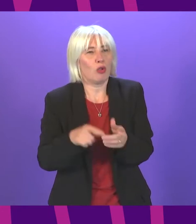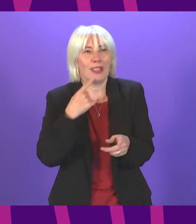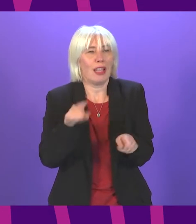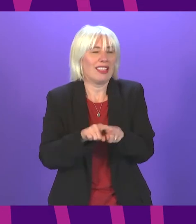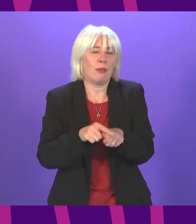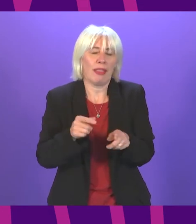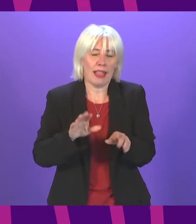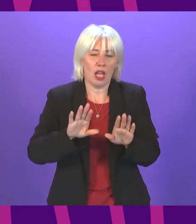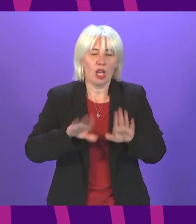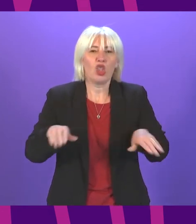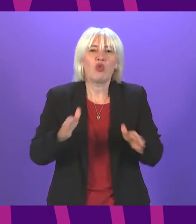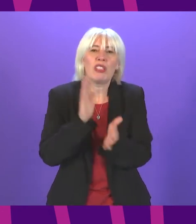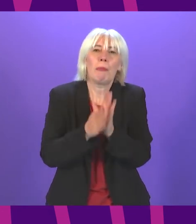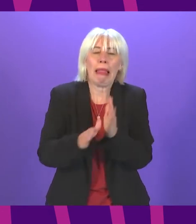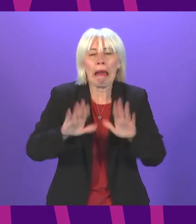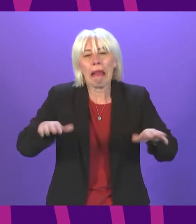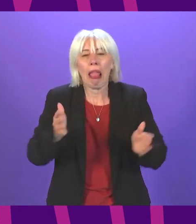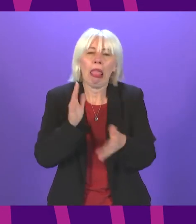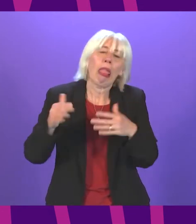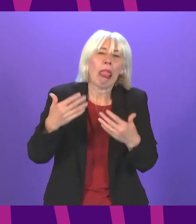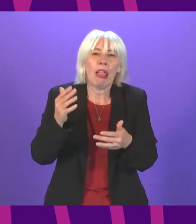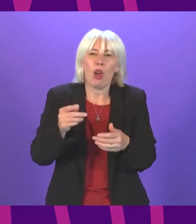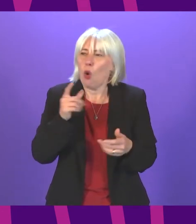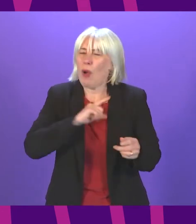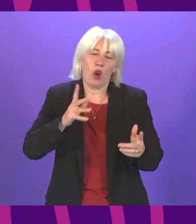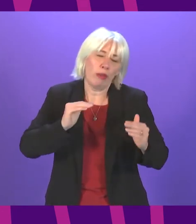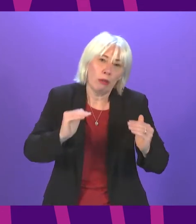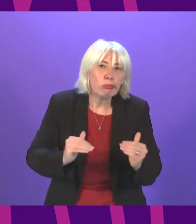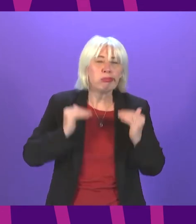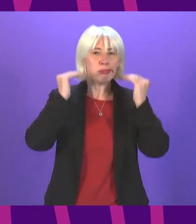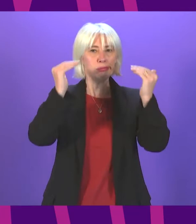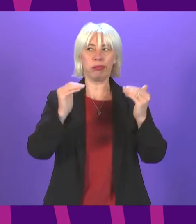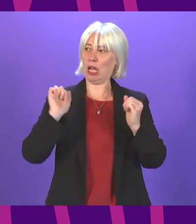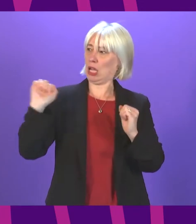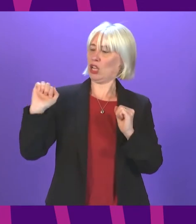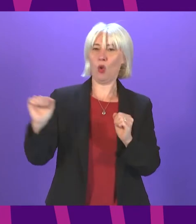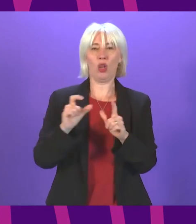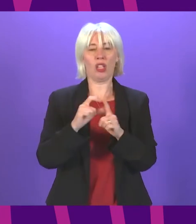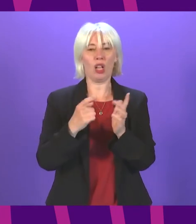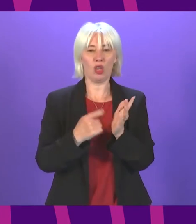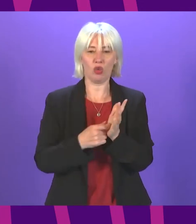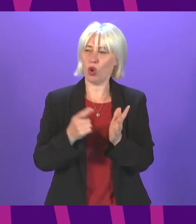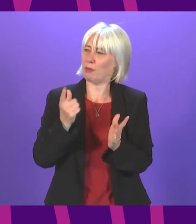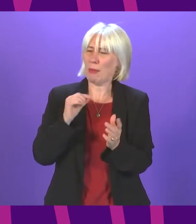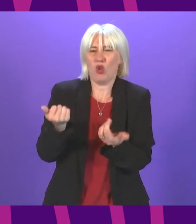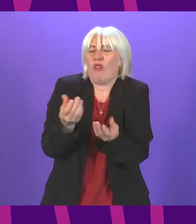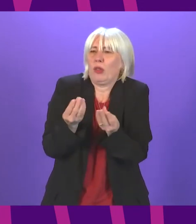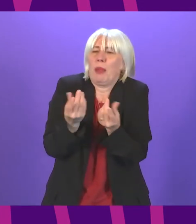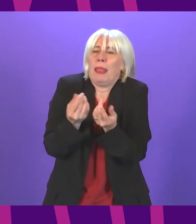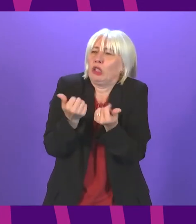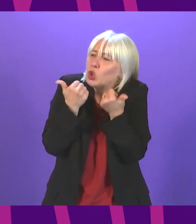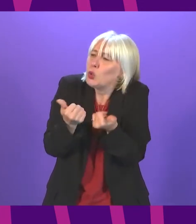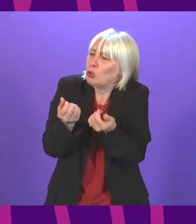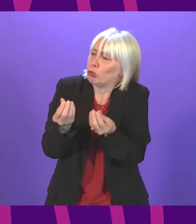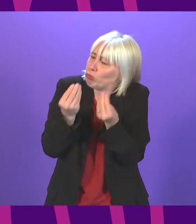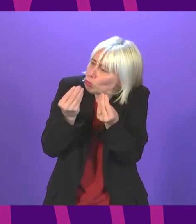playground politics, and couldn't we all raise our game? So now that he wants to join me in that, perhaps you can hear some substance from Douglas Ross